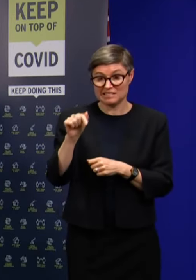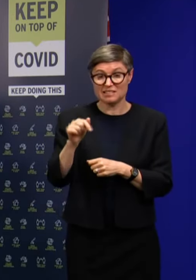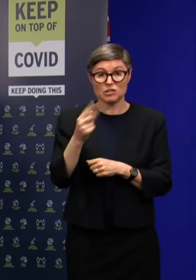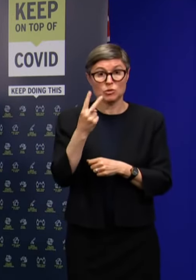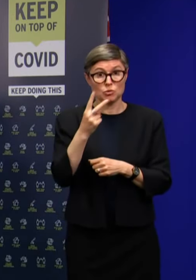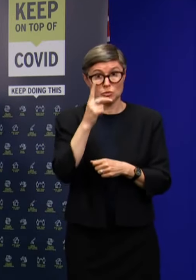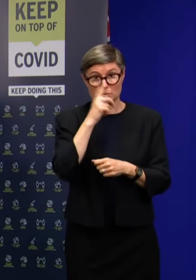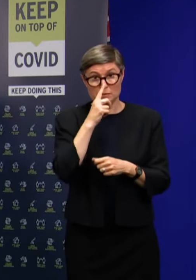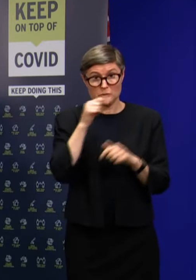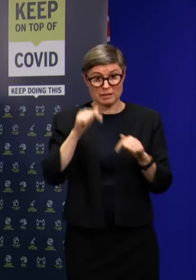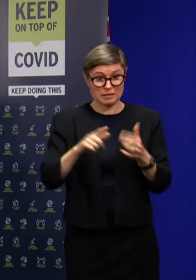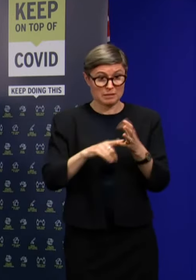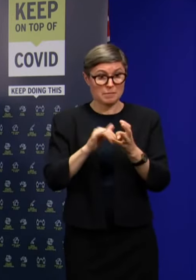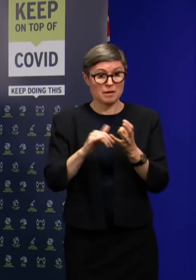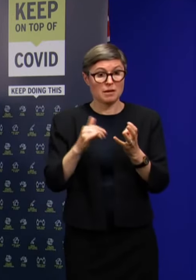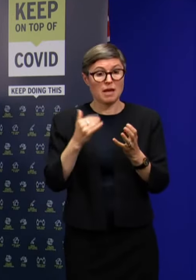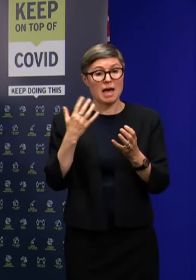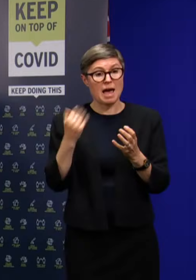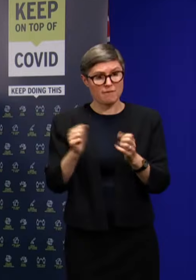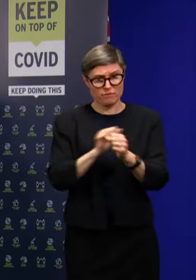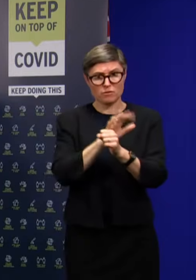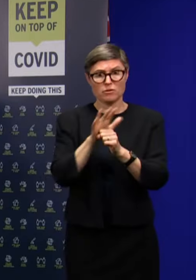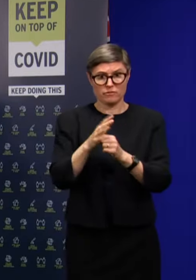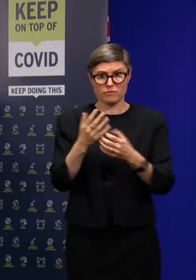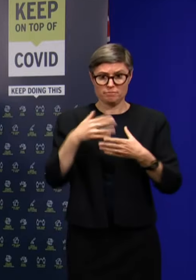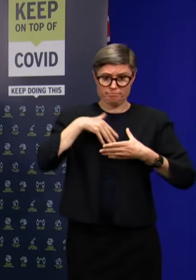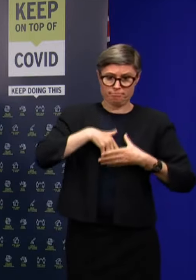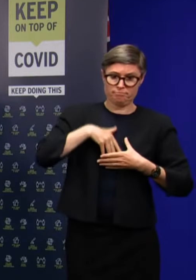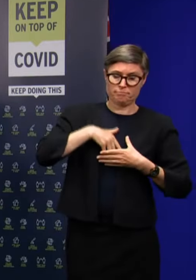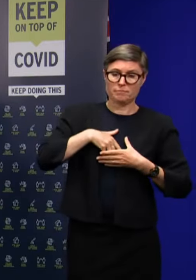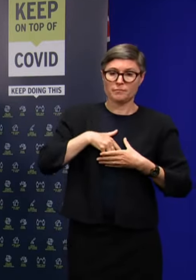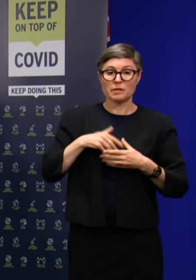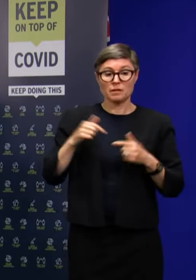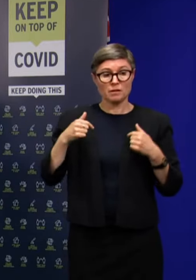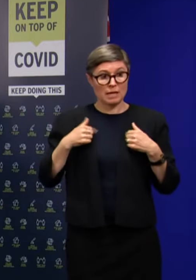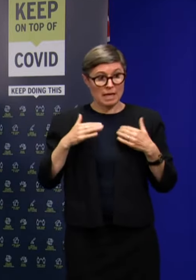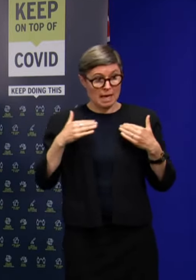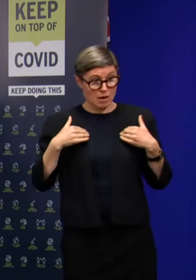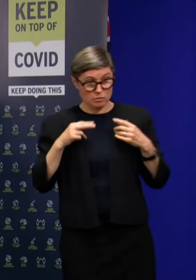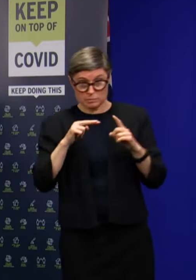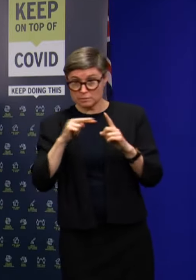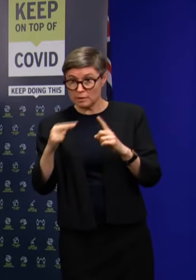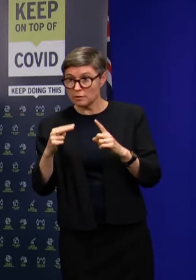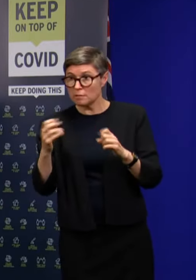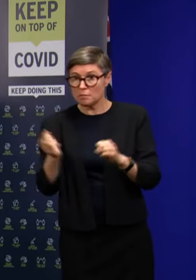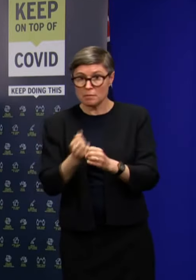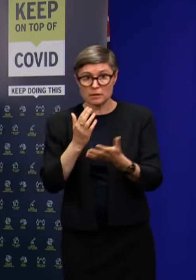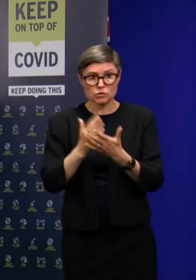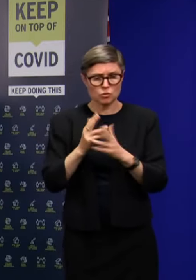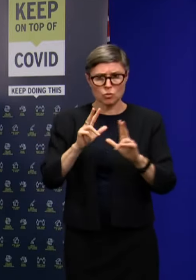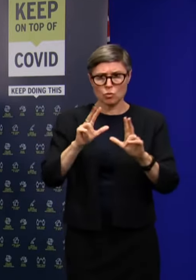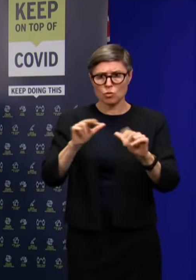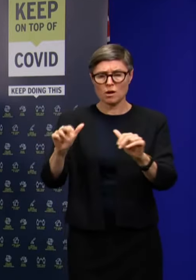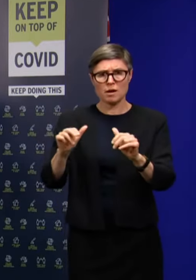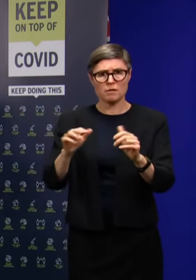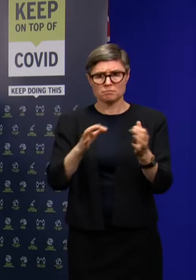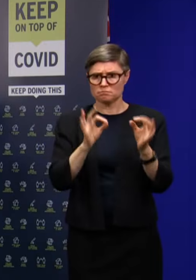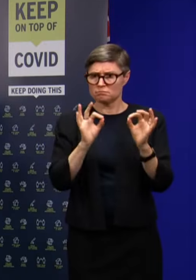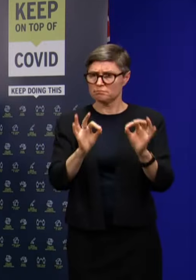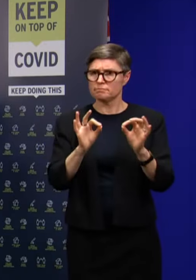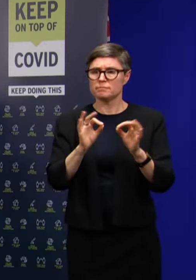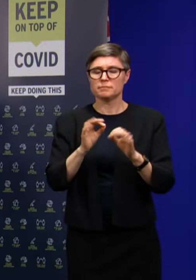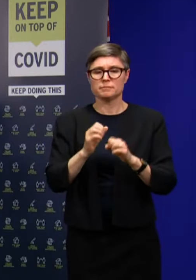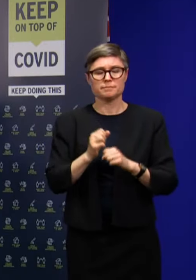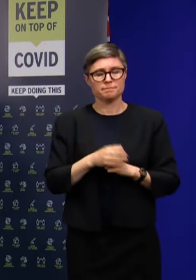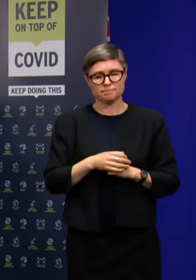COVID in Tasmania and from a health perspective our concern to ensure that they receive you know the absolute care that